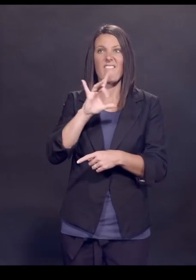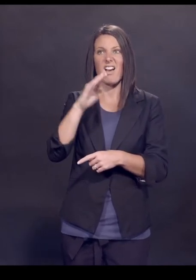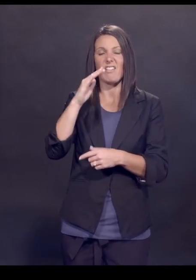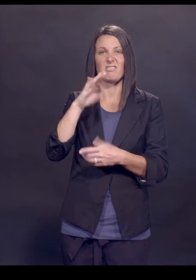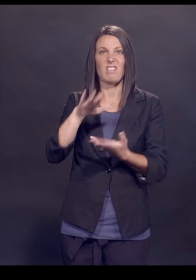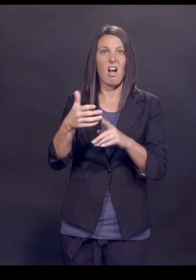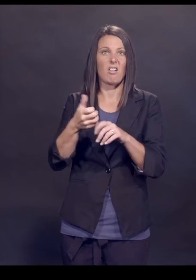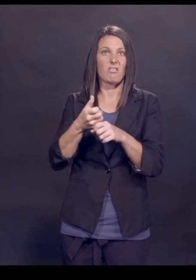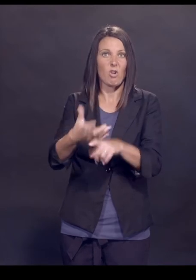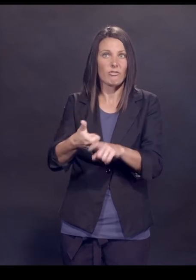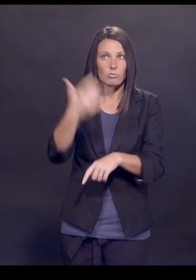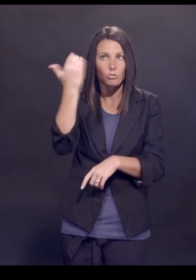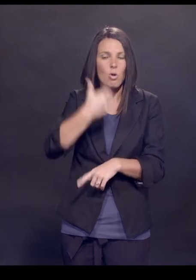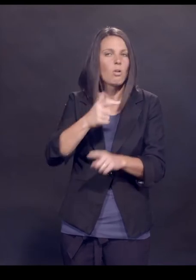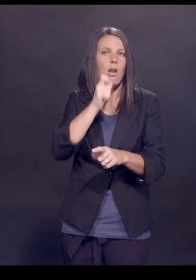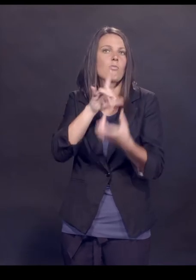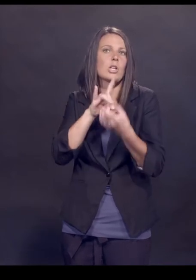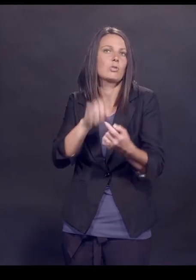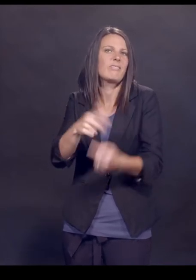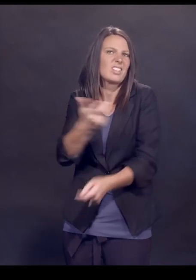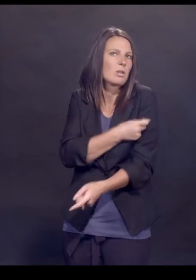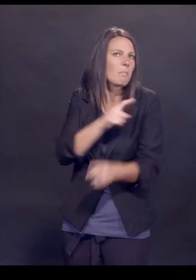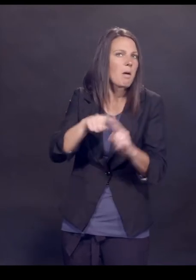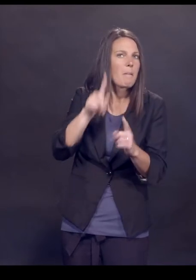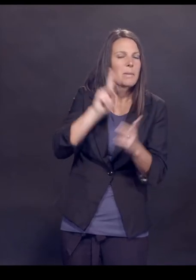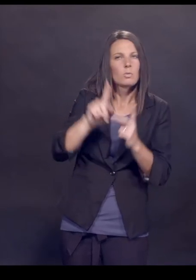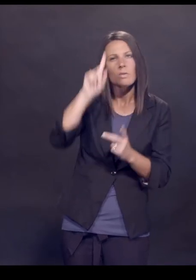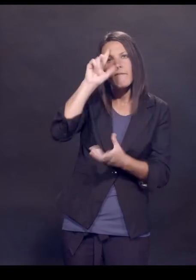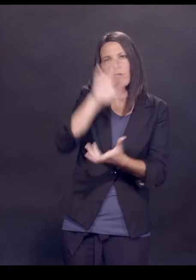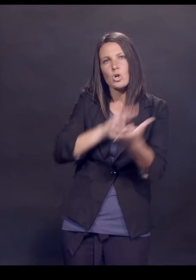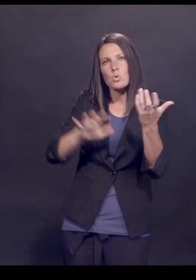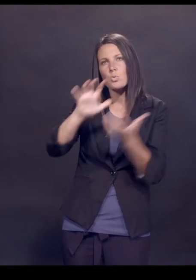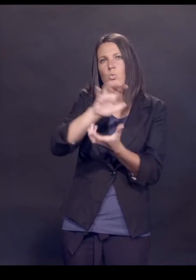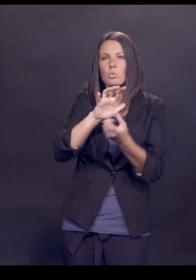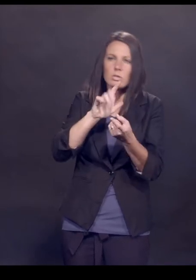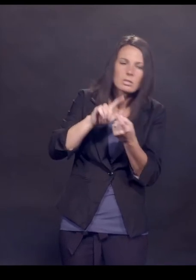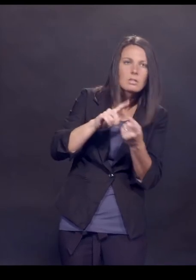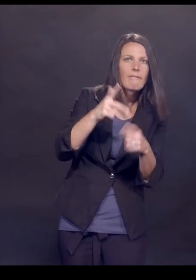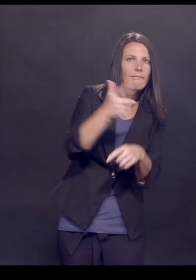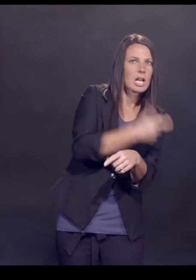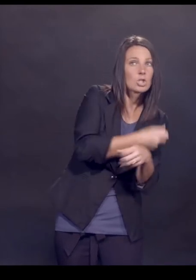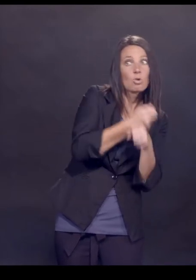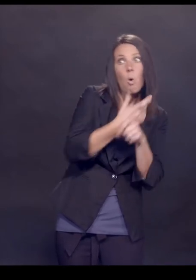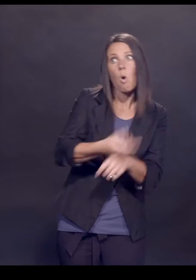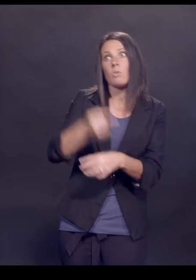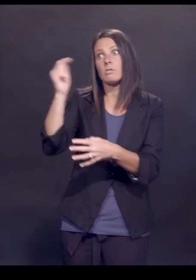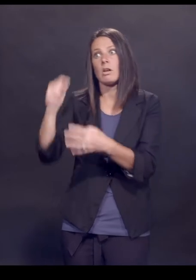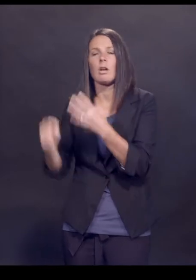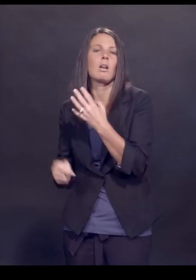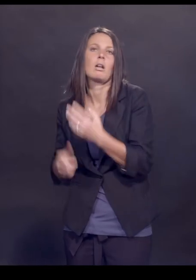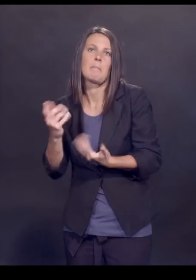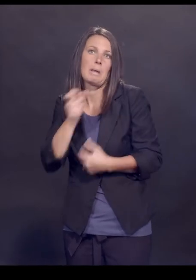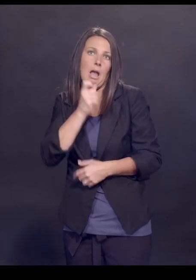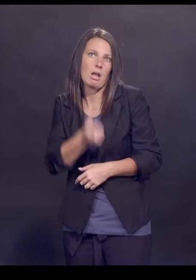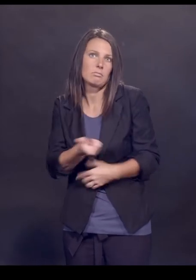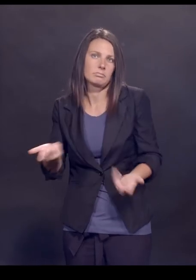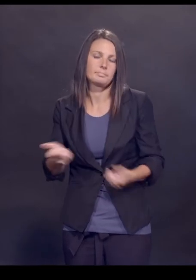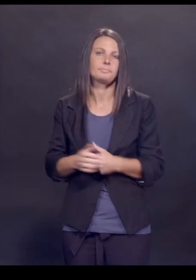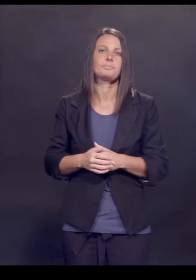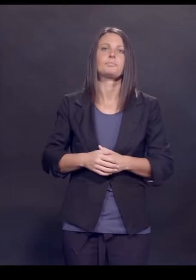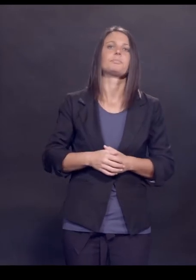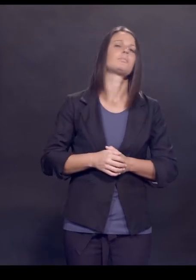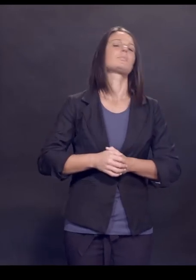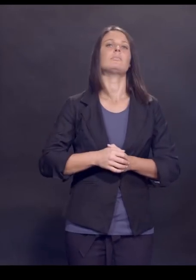Had nothing to do with the vaccine. But we're always sort of confusing these temporal associations with causal associations, because temporal